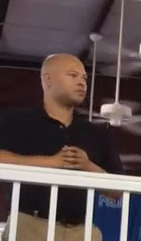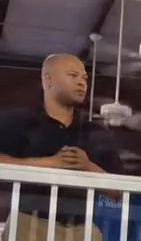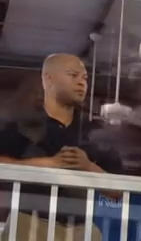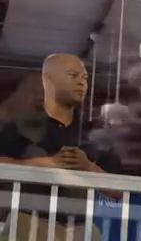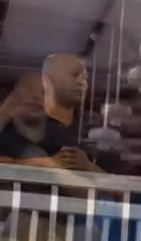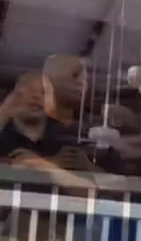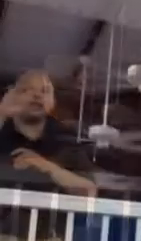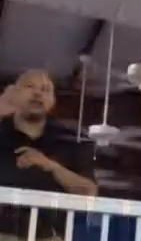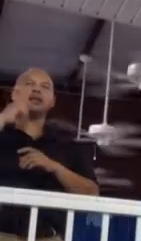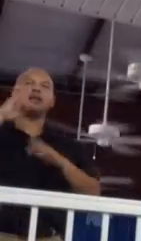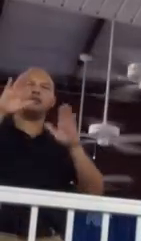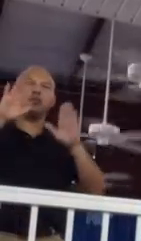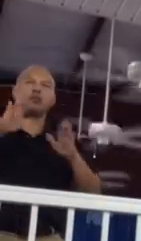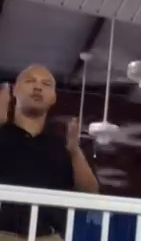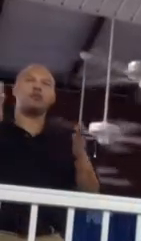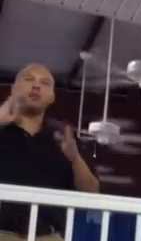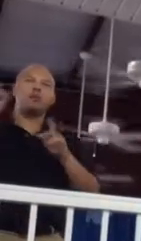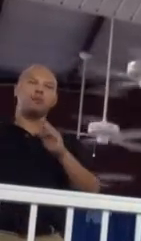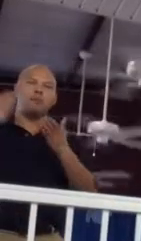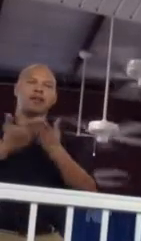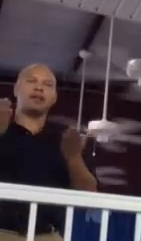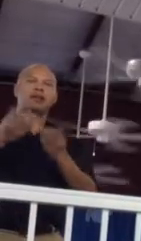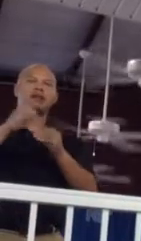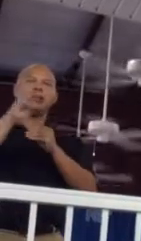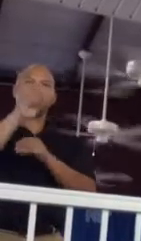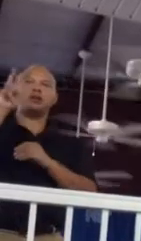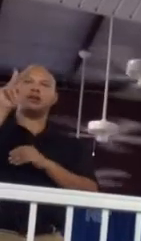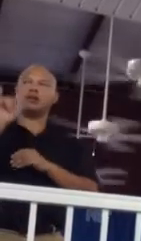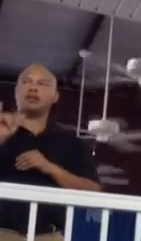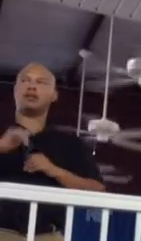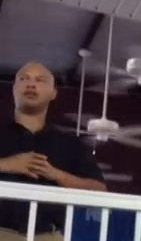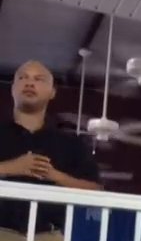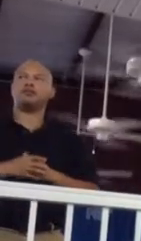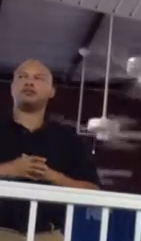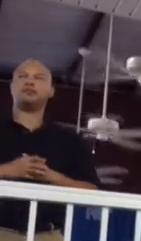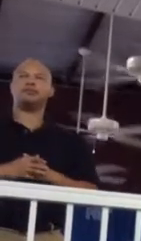It is great to be back in West Kentucky.